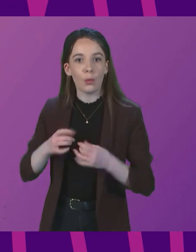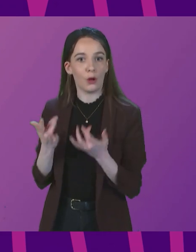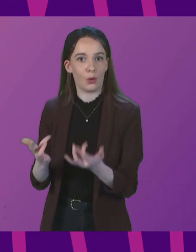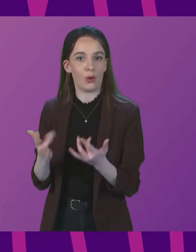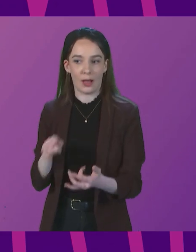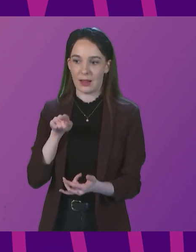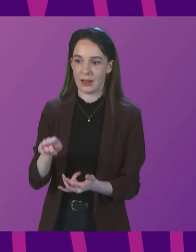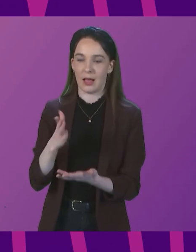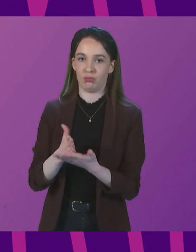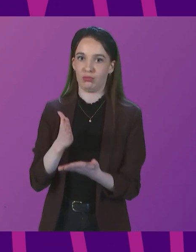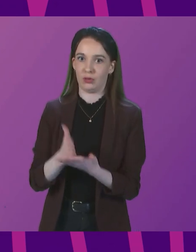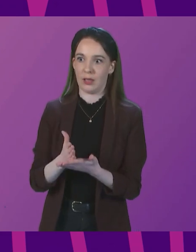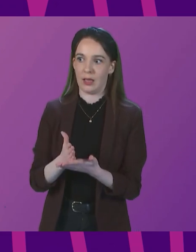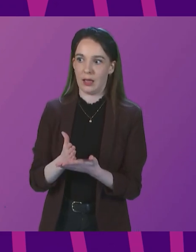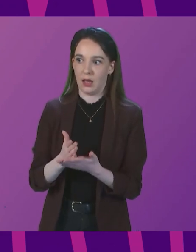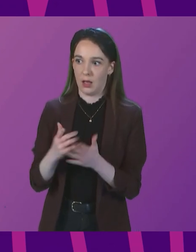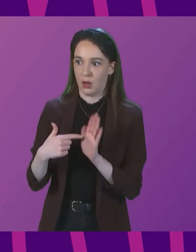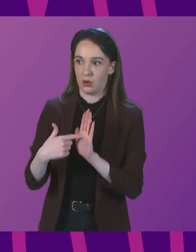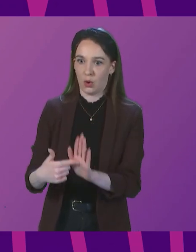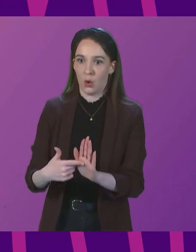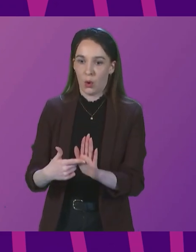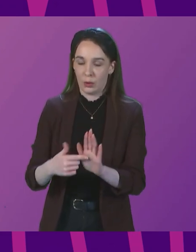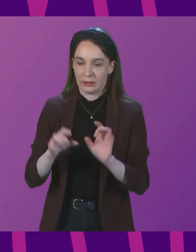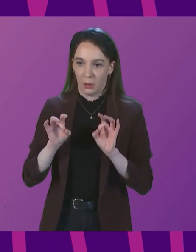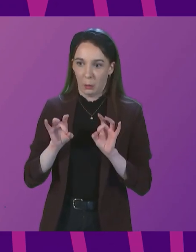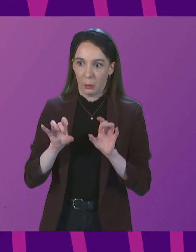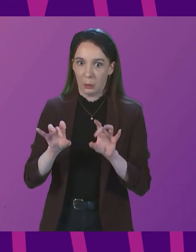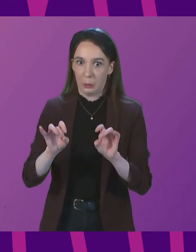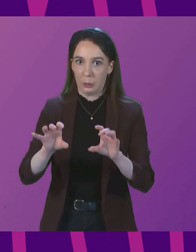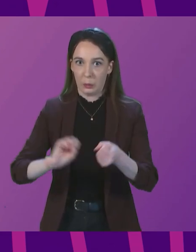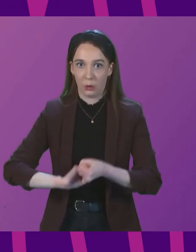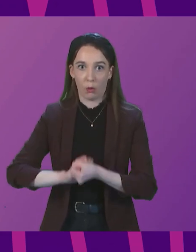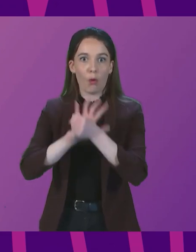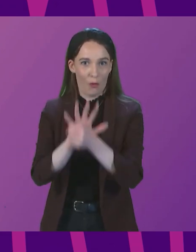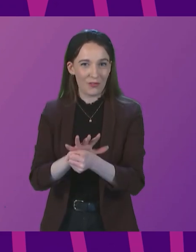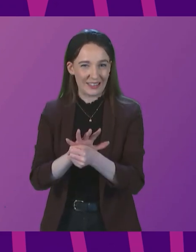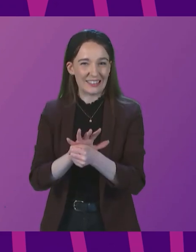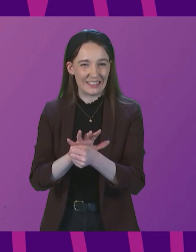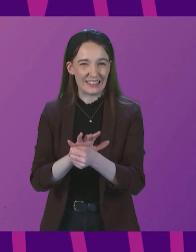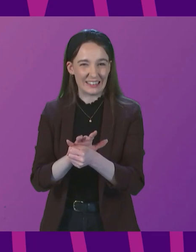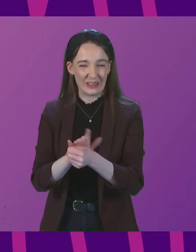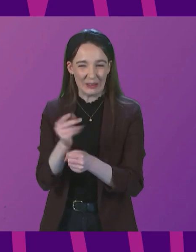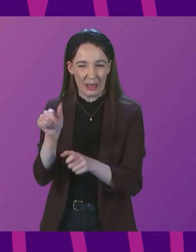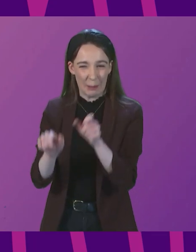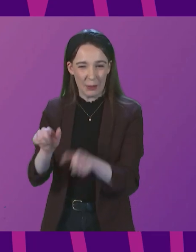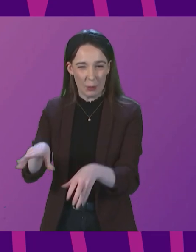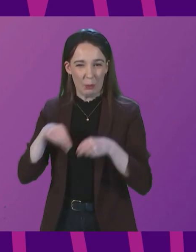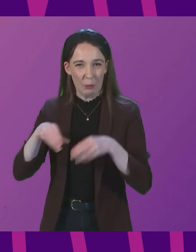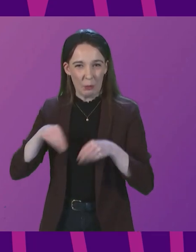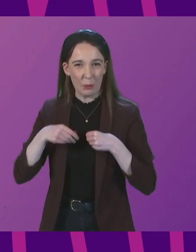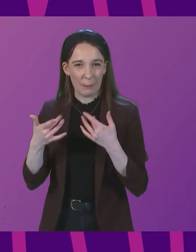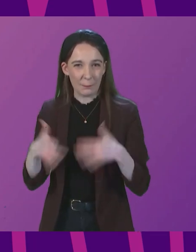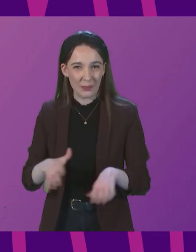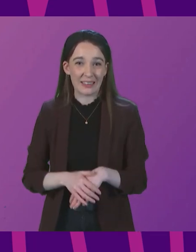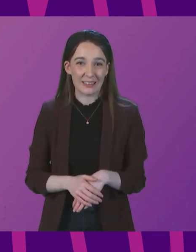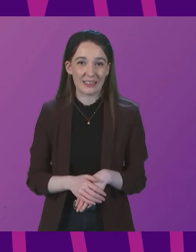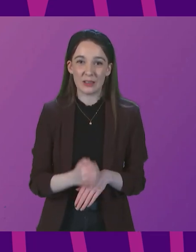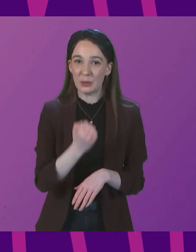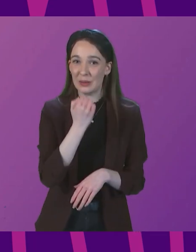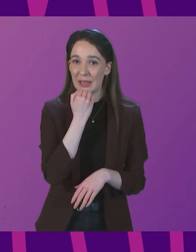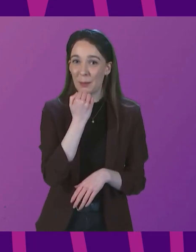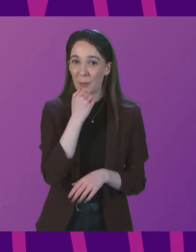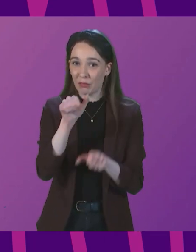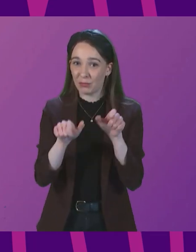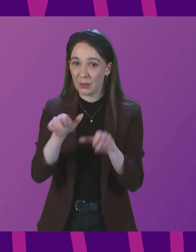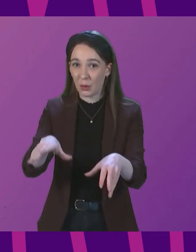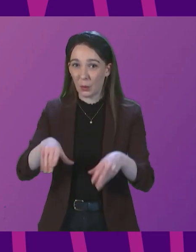itself is a sign of how infectious the virus continues to be. So, while the level of infection remains as high as it is, I